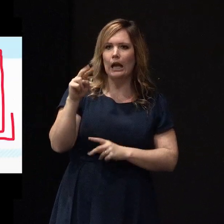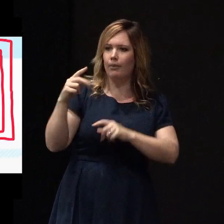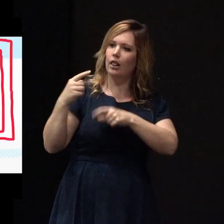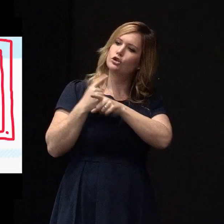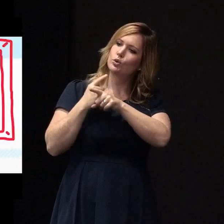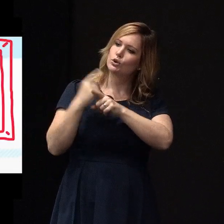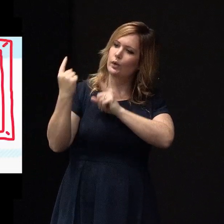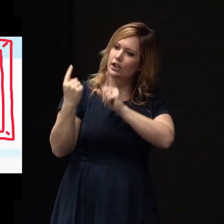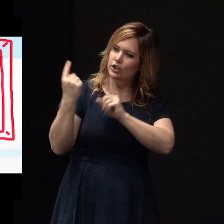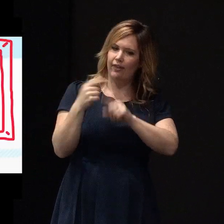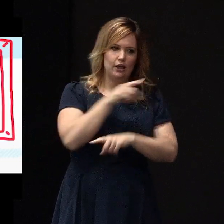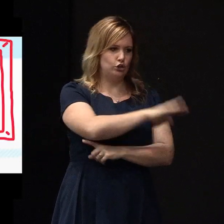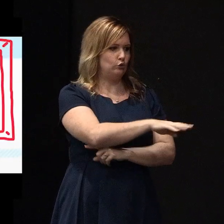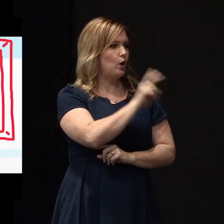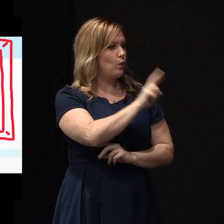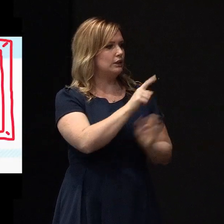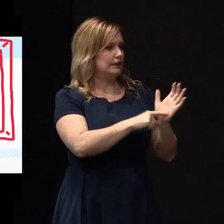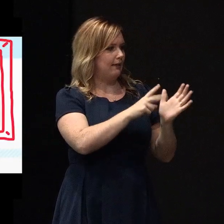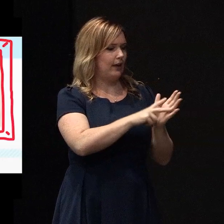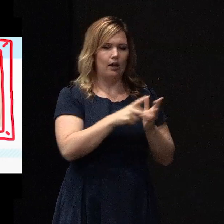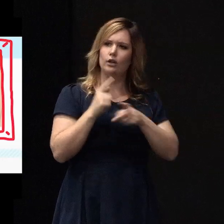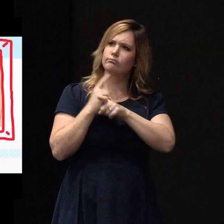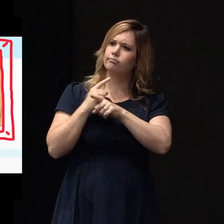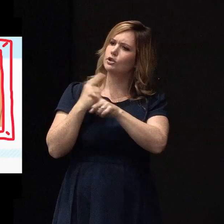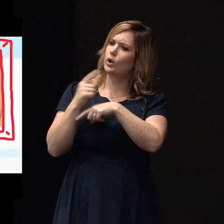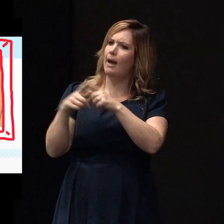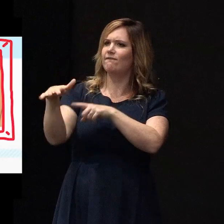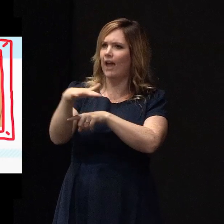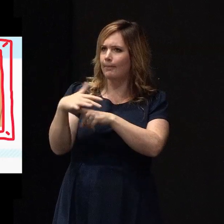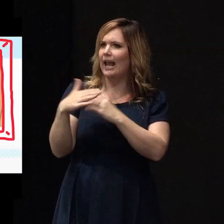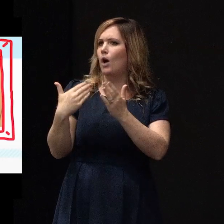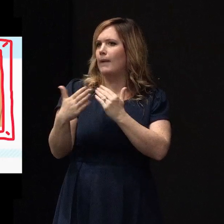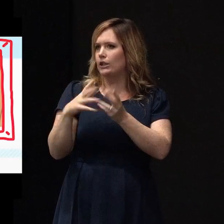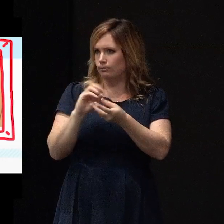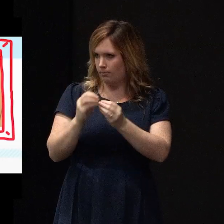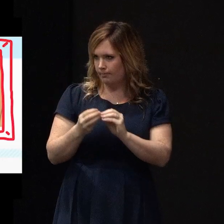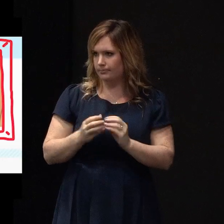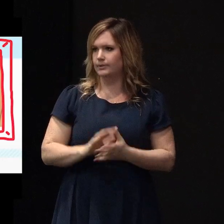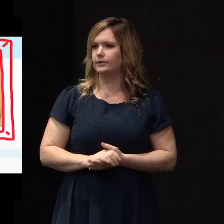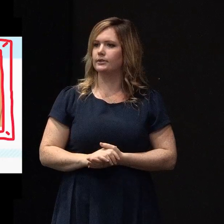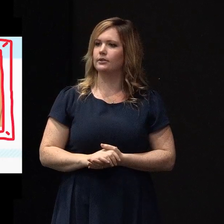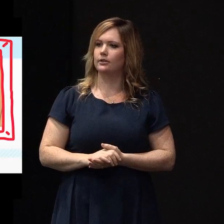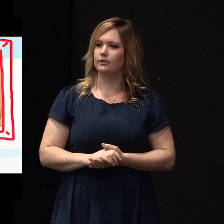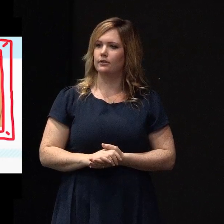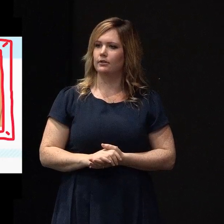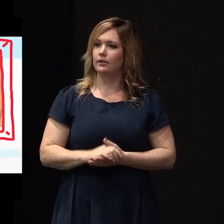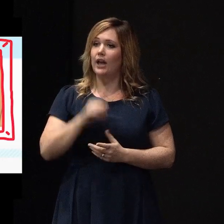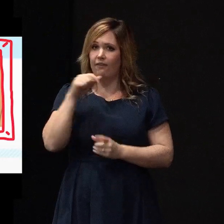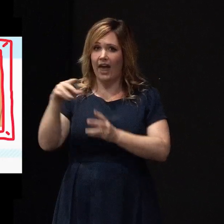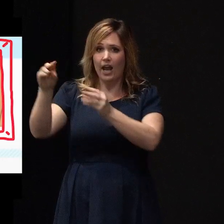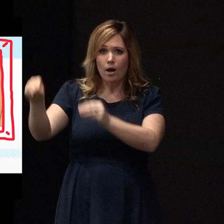think about the problems of the family and how to manage it. All we need to do is put them in temporary accommodation,